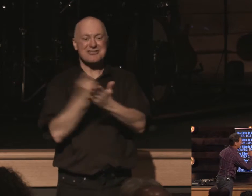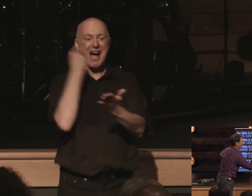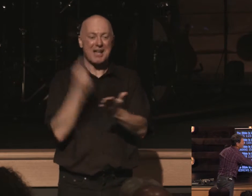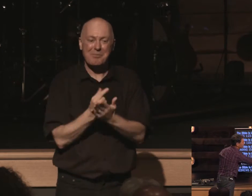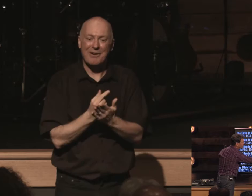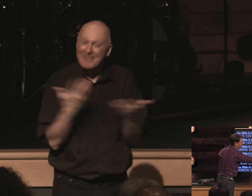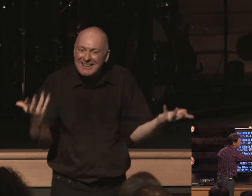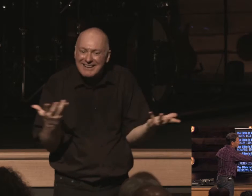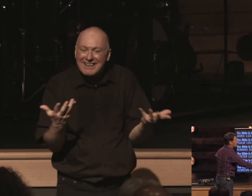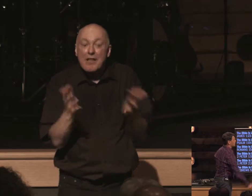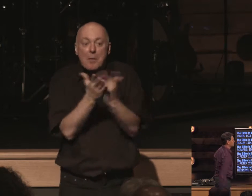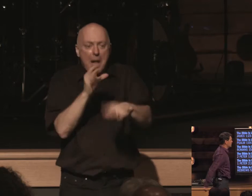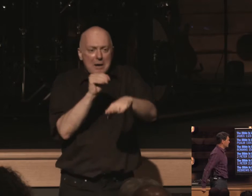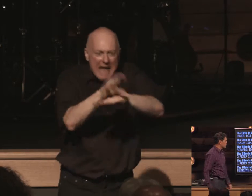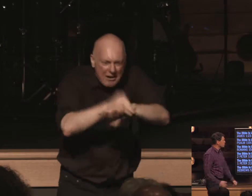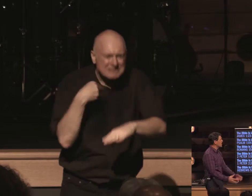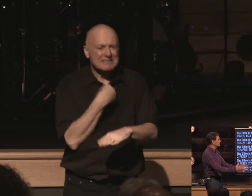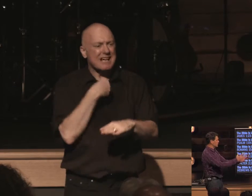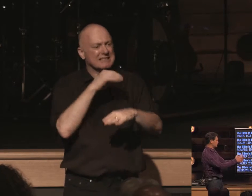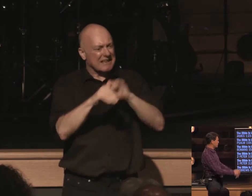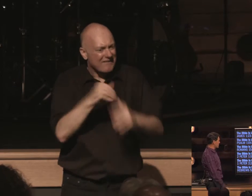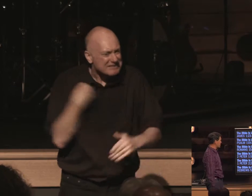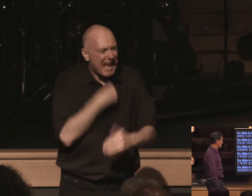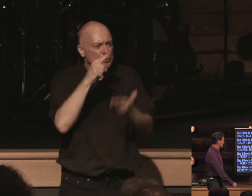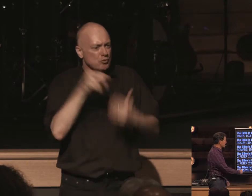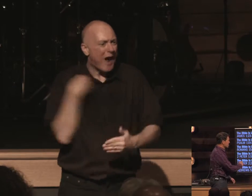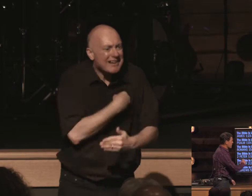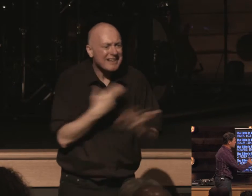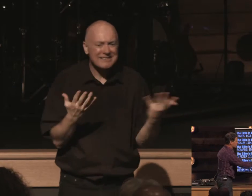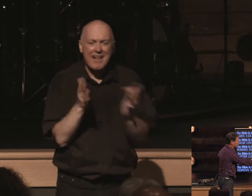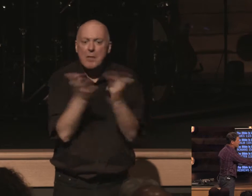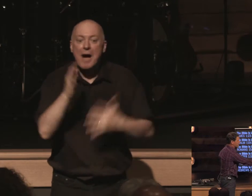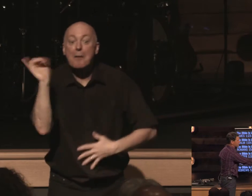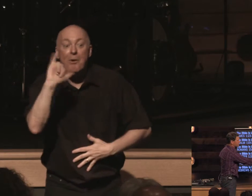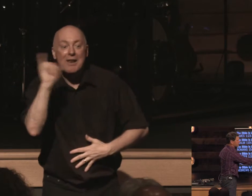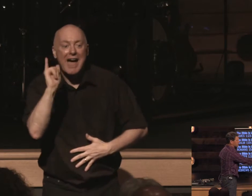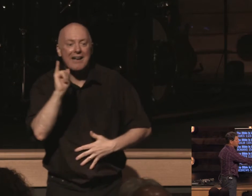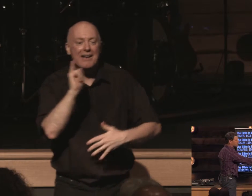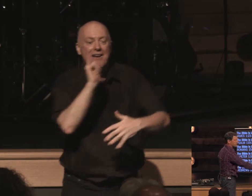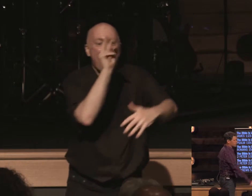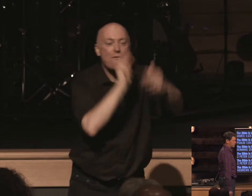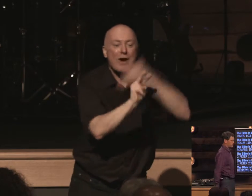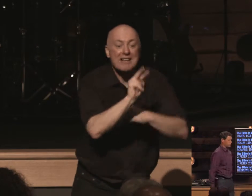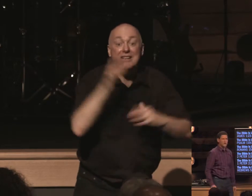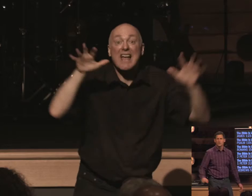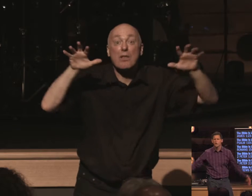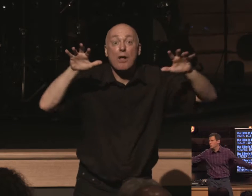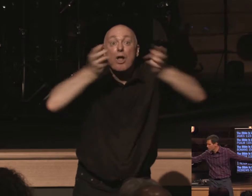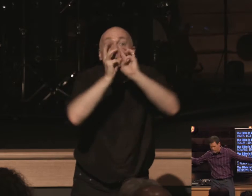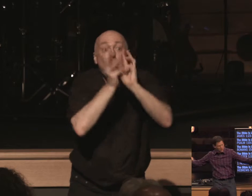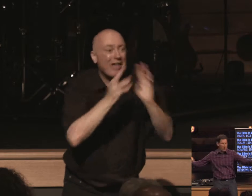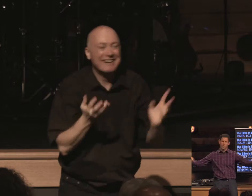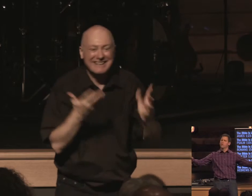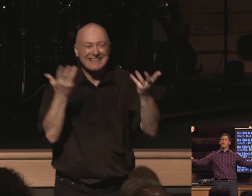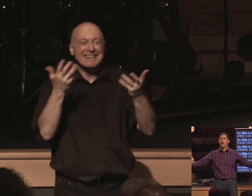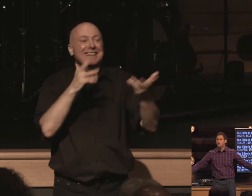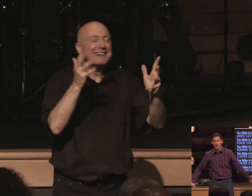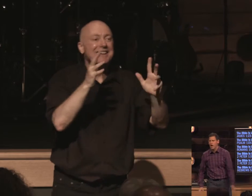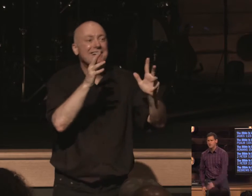counsels us and comforts us and corrects us in right thinking the bible's like a forecaster that never fails us when we don't know where to go and we're all lost